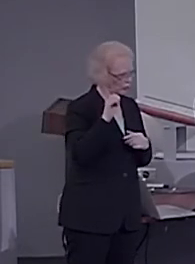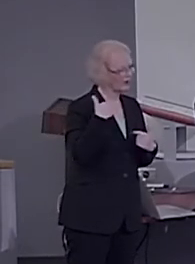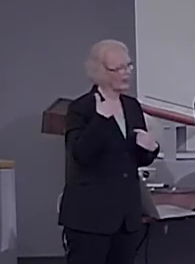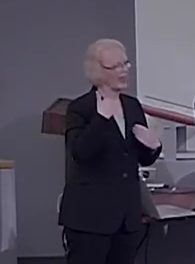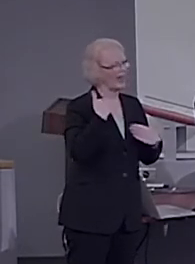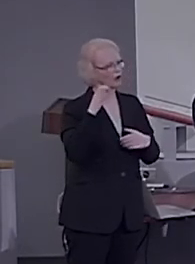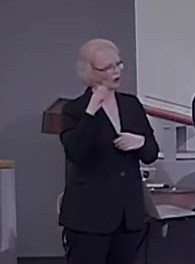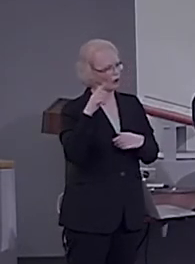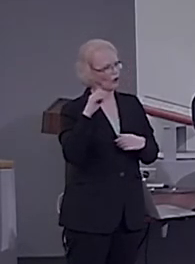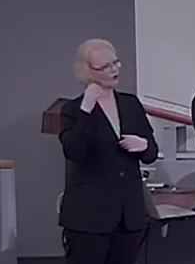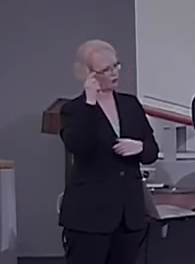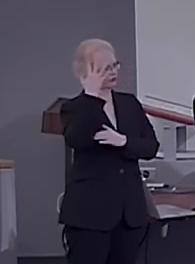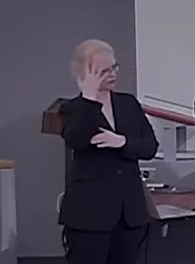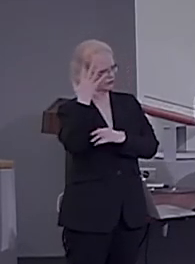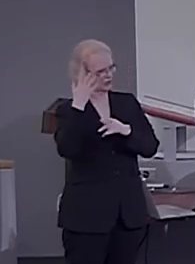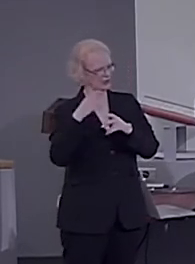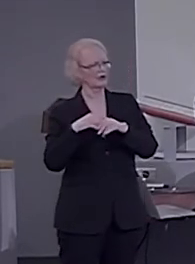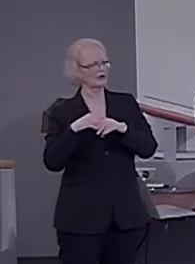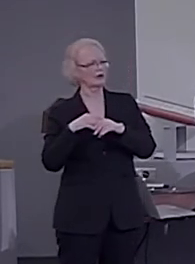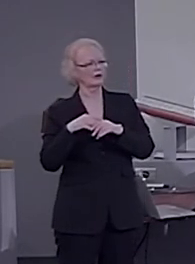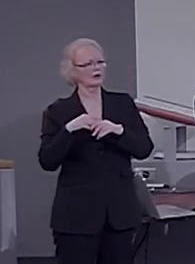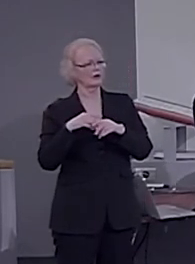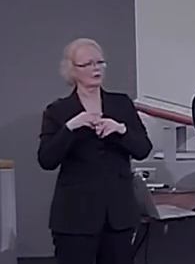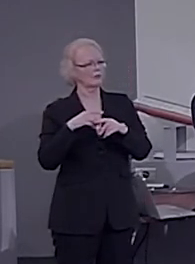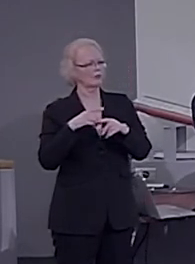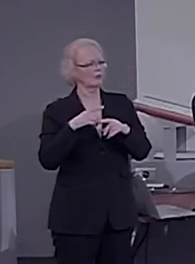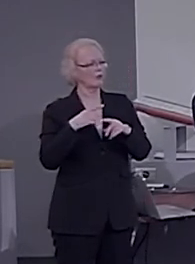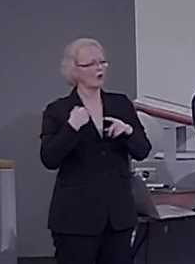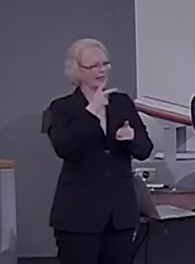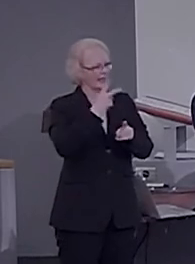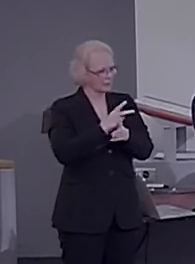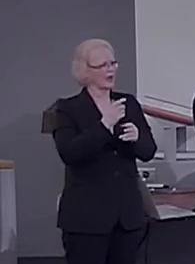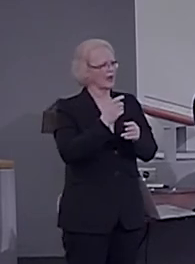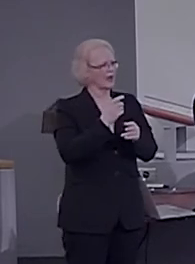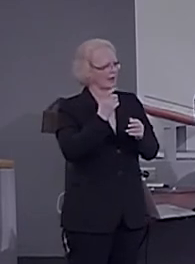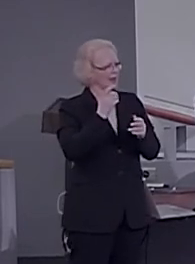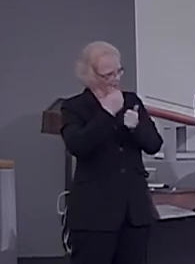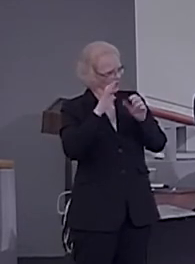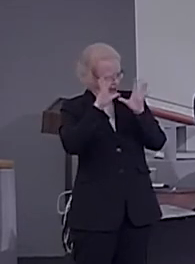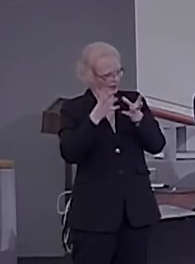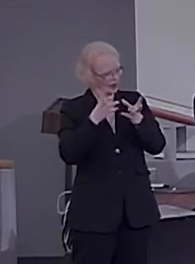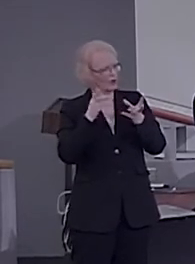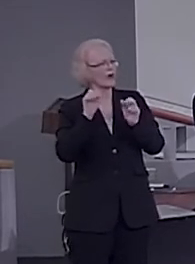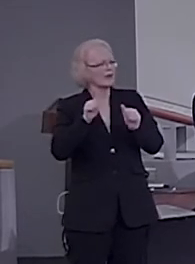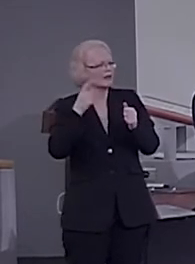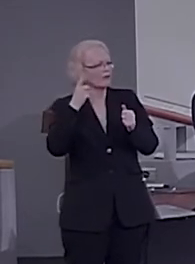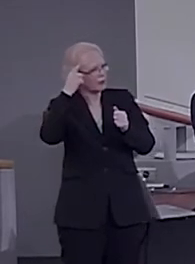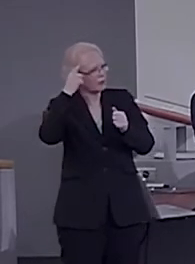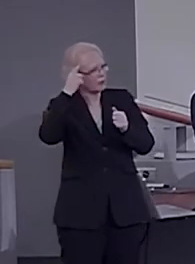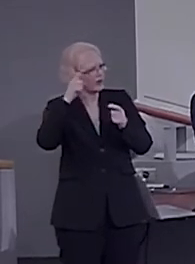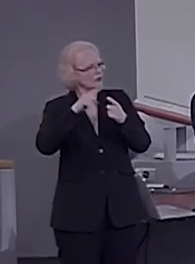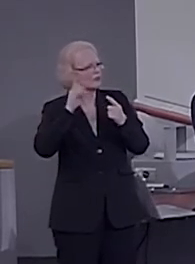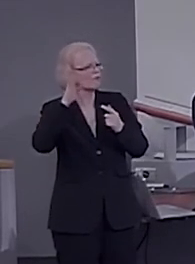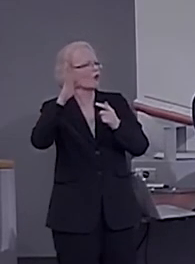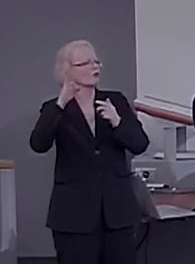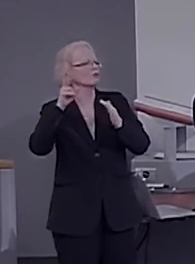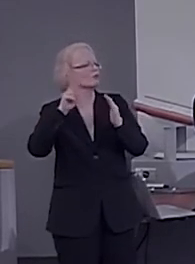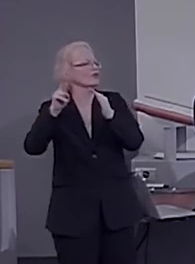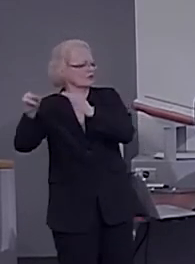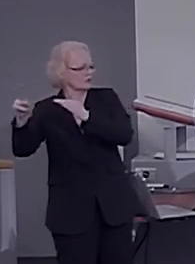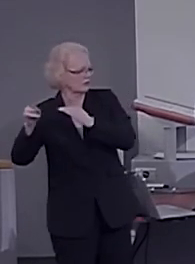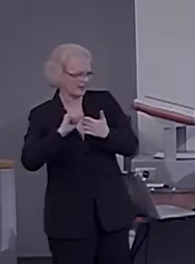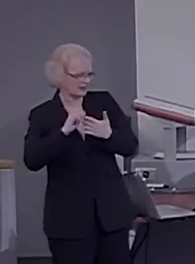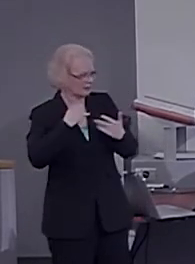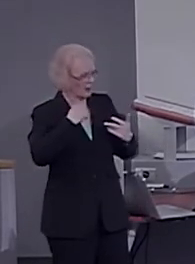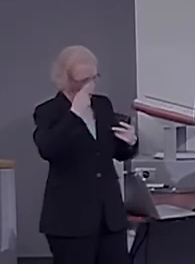we have kept everything else, the ability of the brain to be a forward predictor and to have surprise when these predictions are violated. So, that would be my